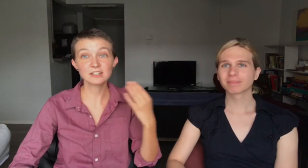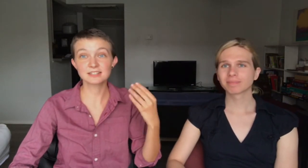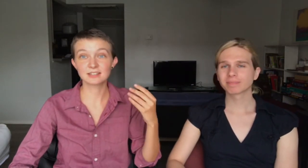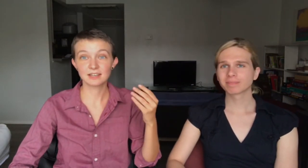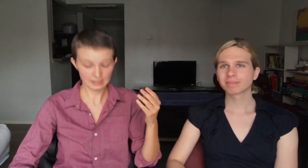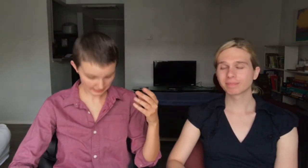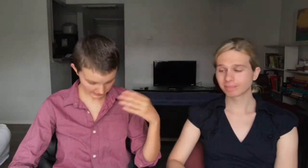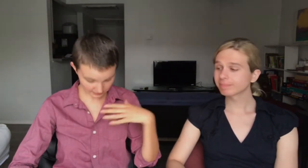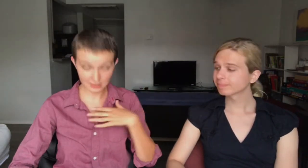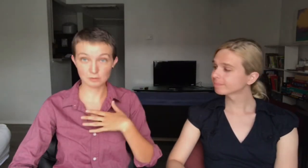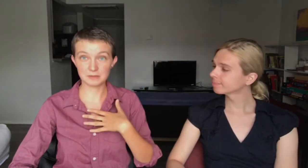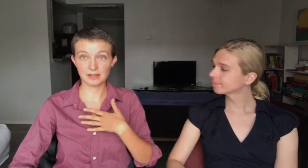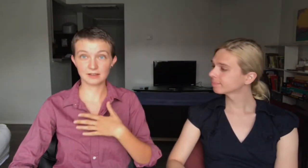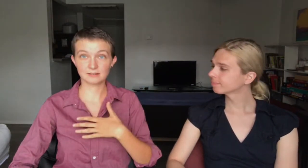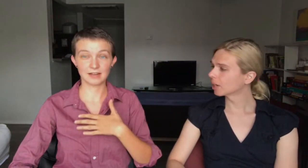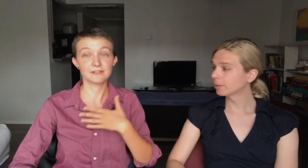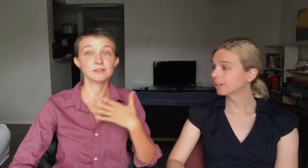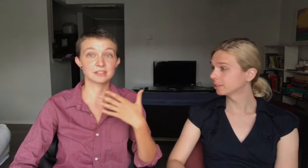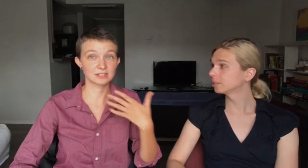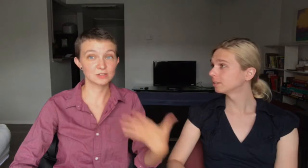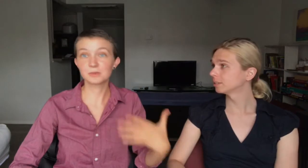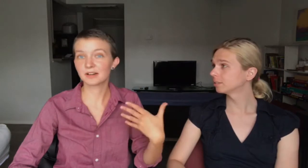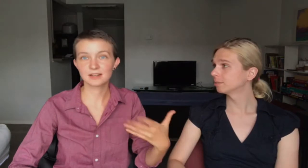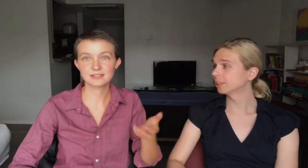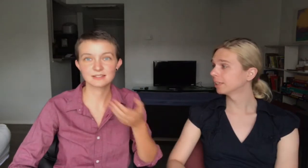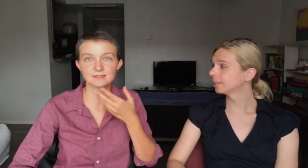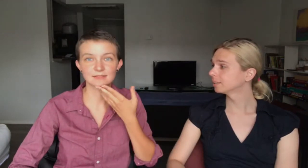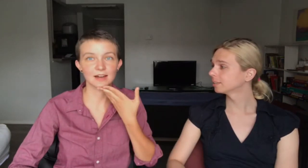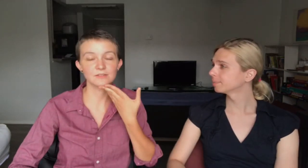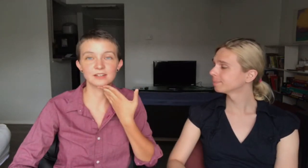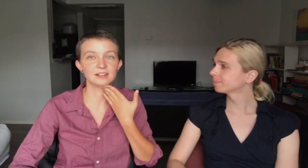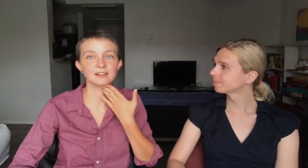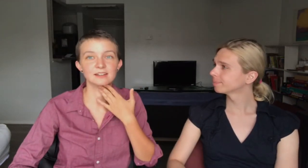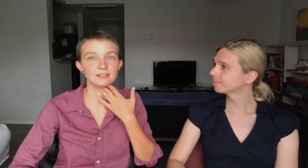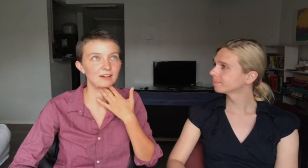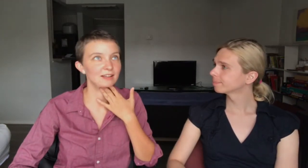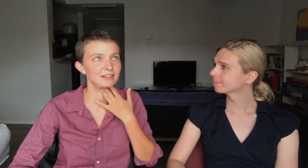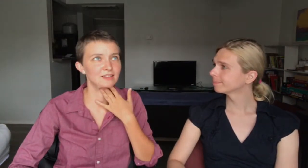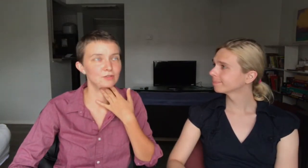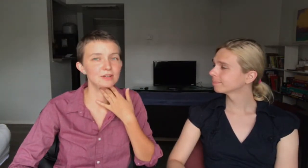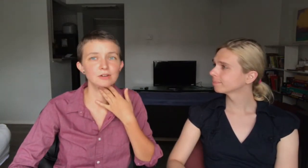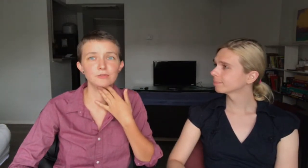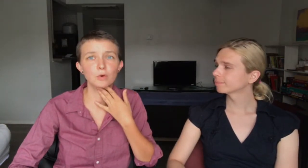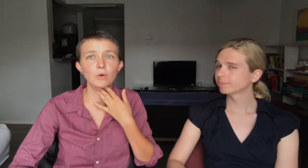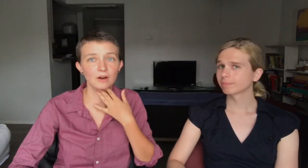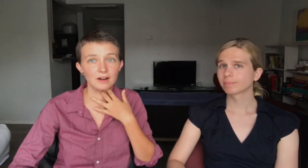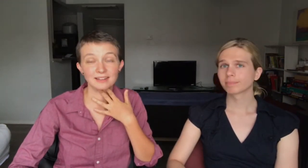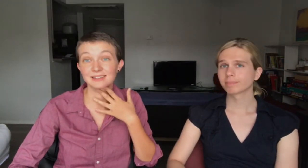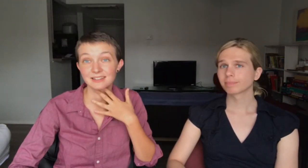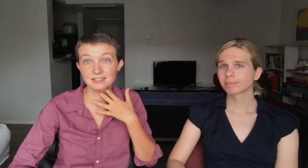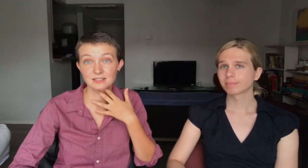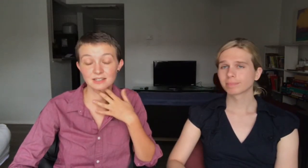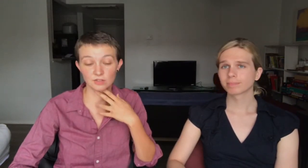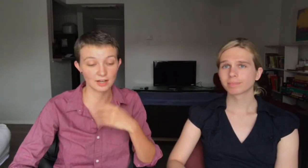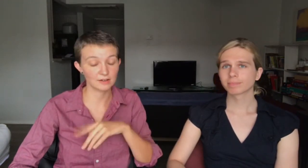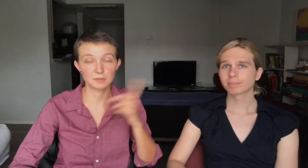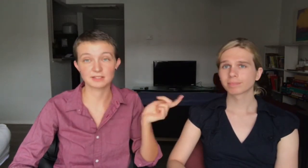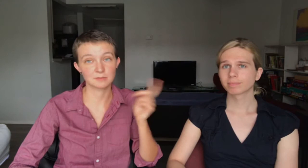looks... Like, this looks like it would be, like... I don't know. It's a super nice outfit. it got, like, three or four, at least. If you're not counting mixing